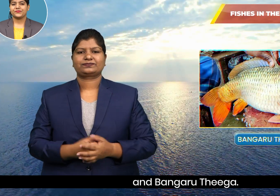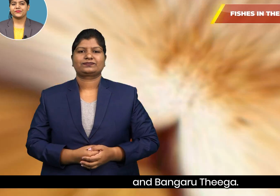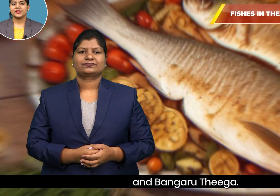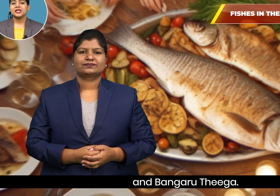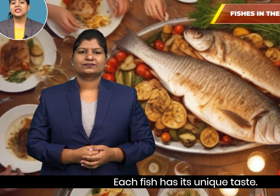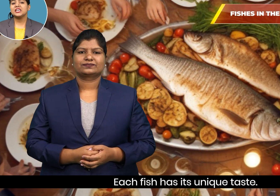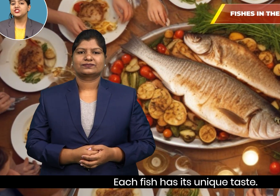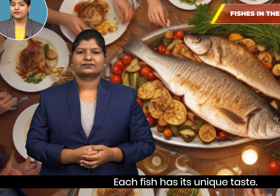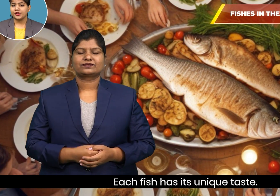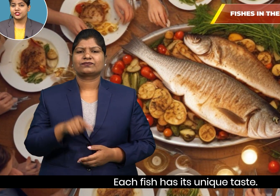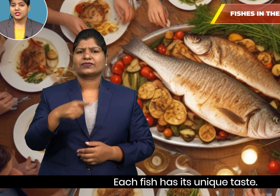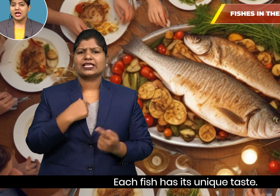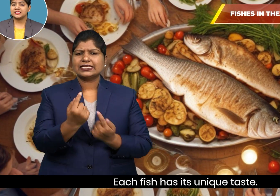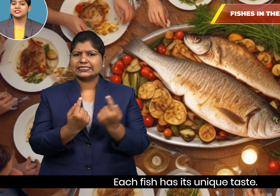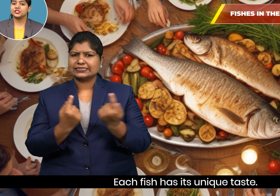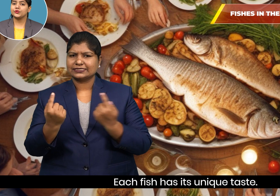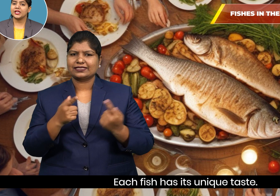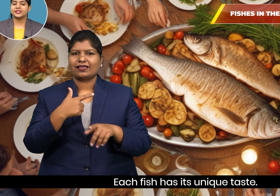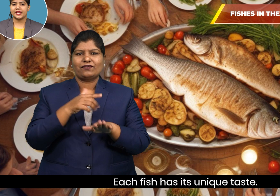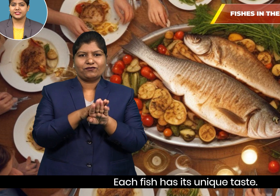Each fish has its unique taste.